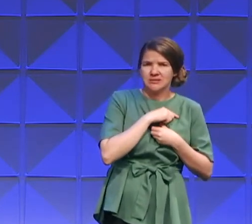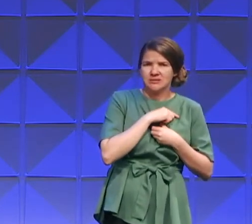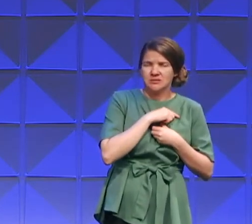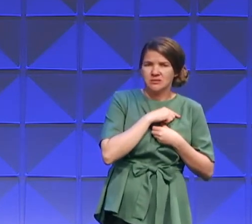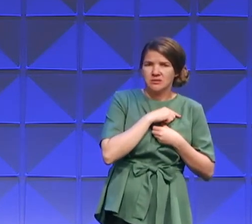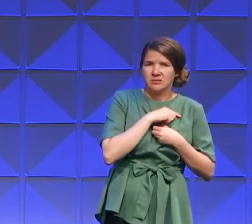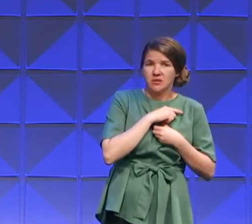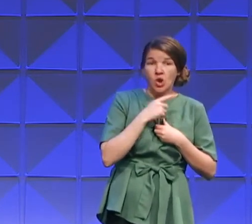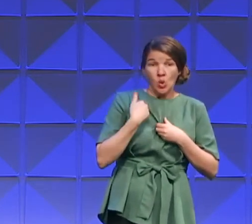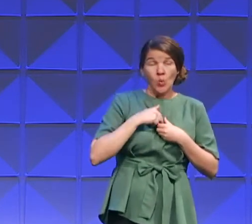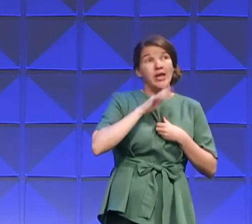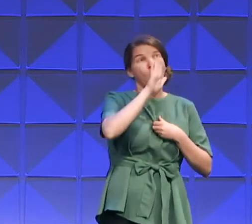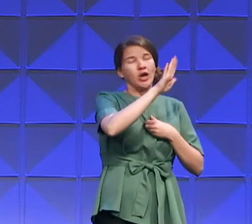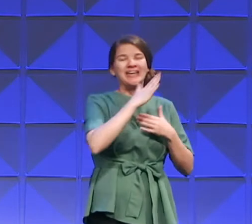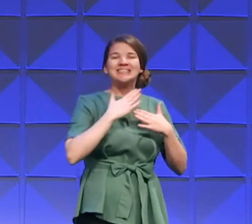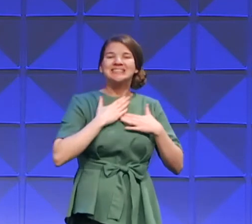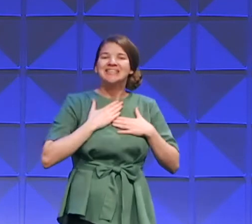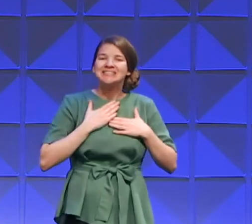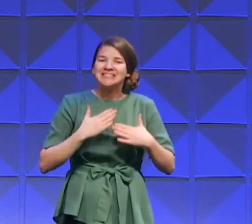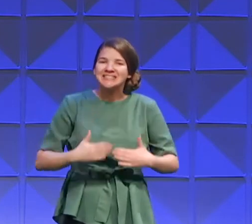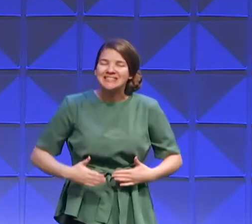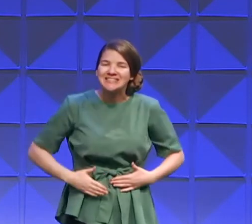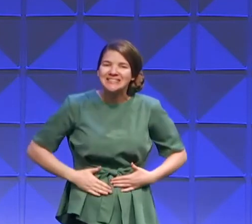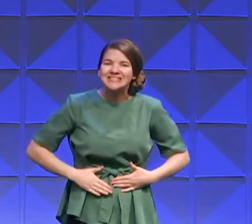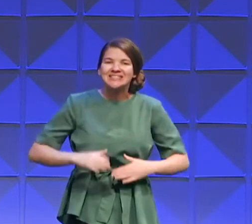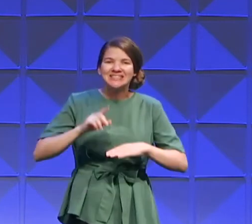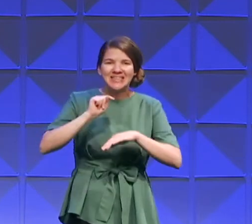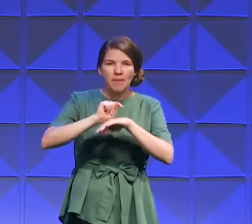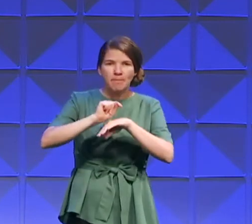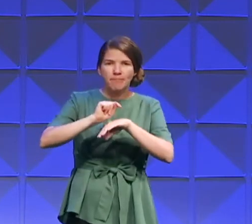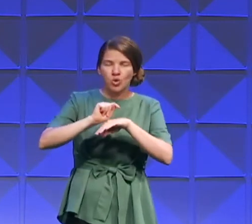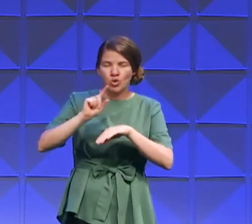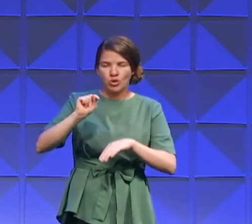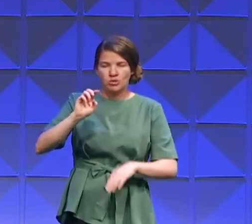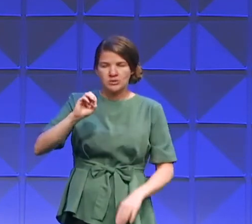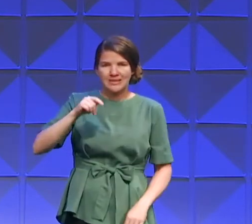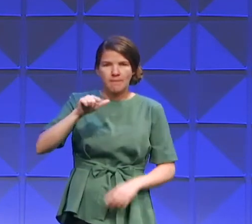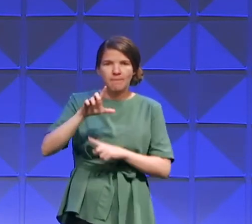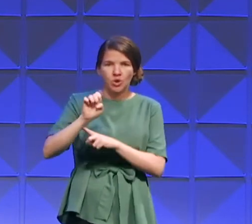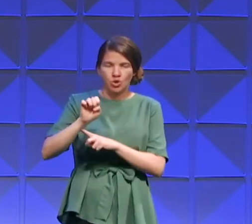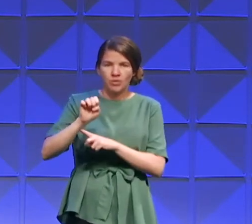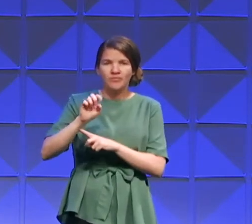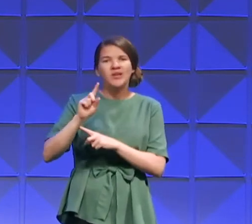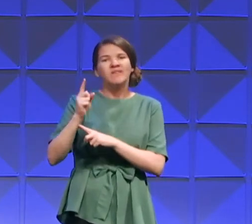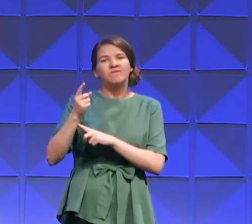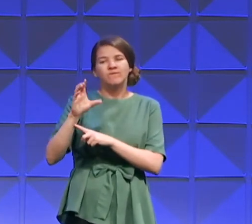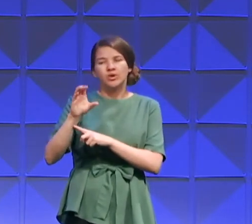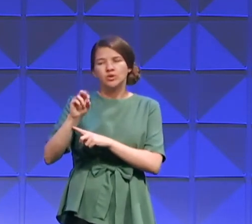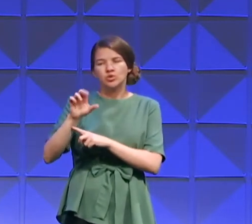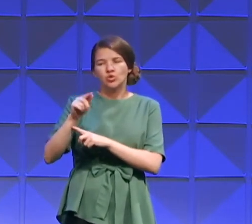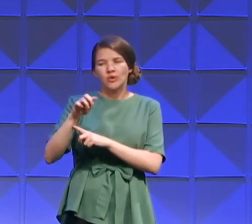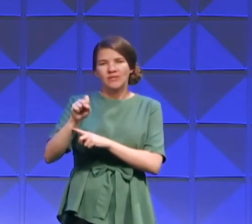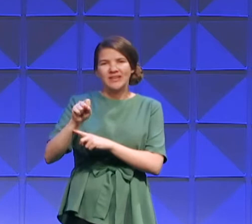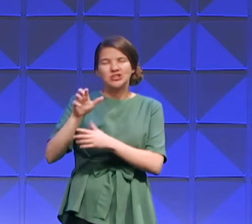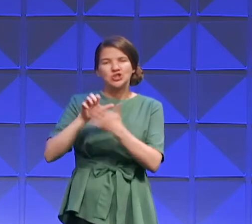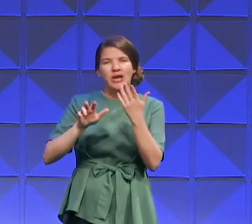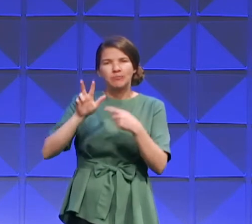We are the temple, according to 1 Corinthians chapter 3, verse 16 and 17. He said,